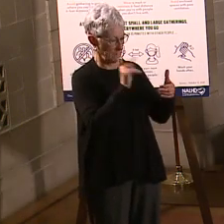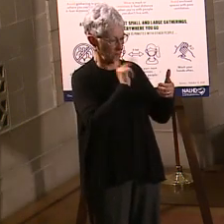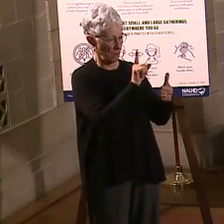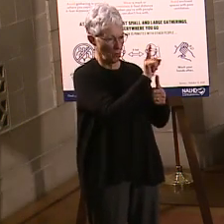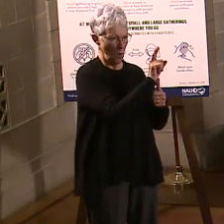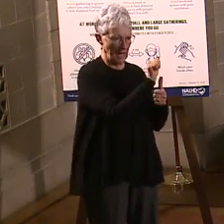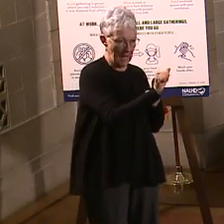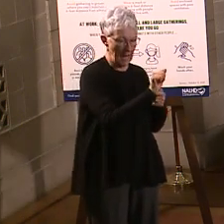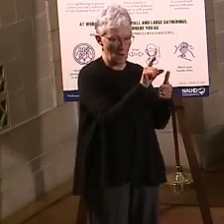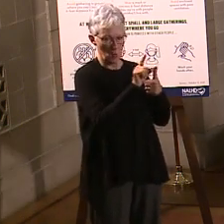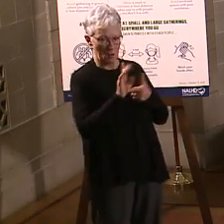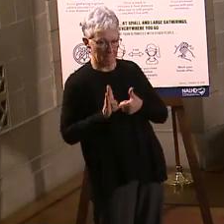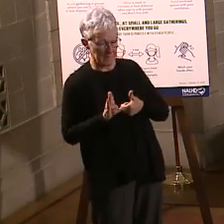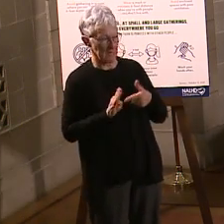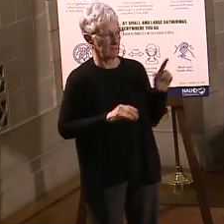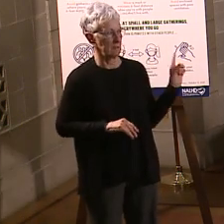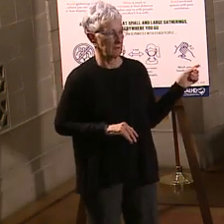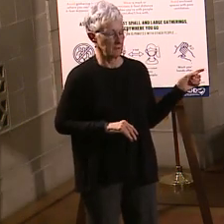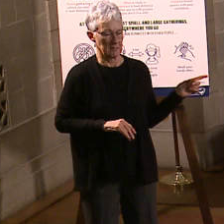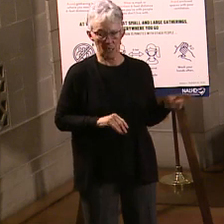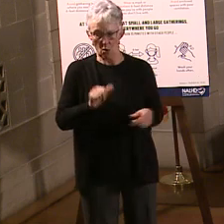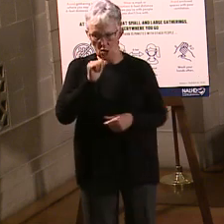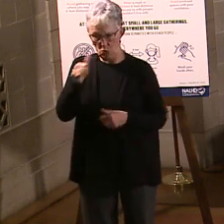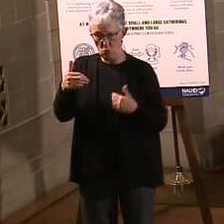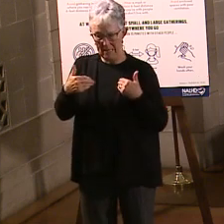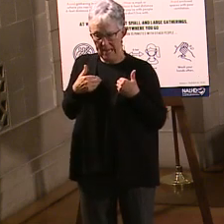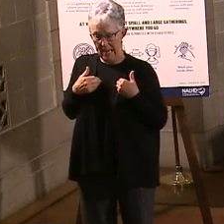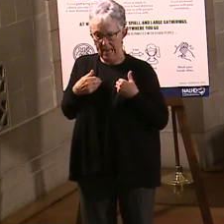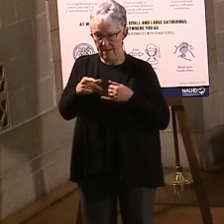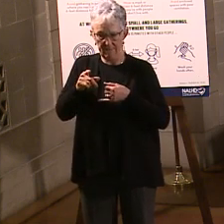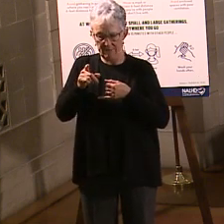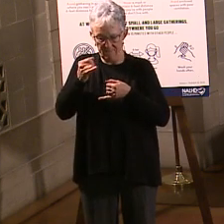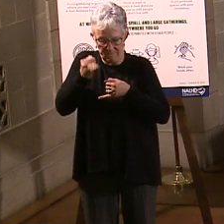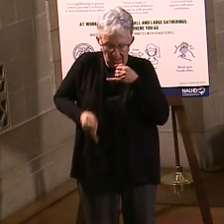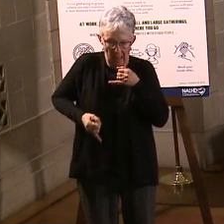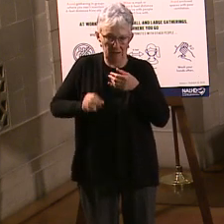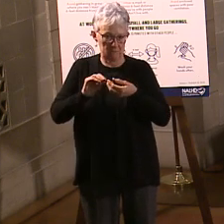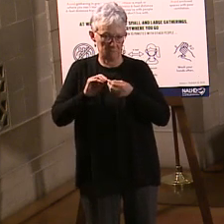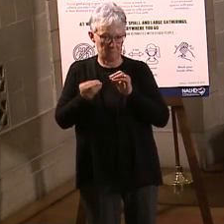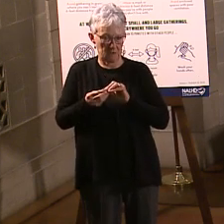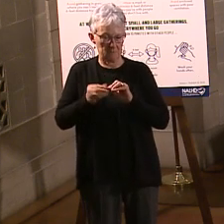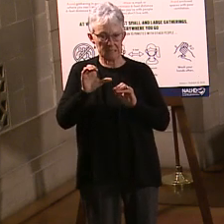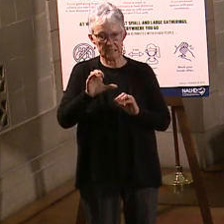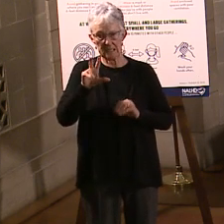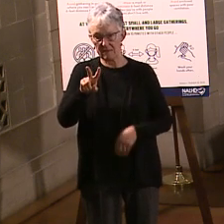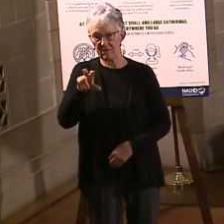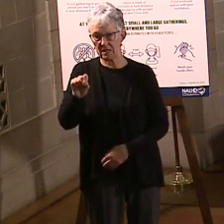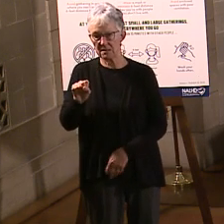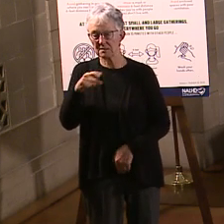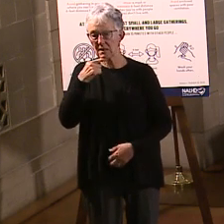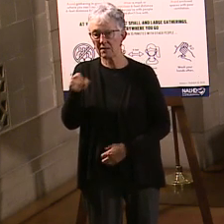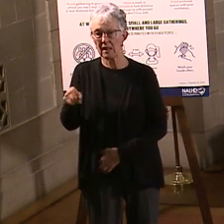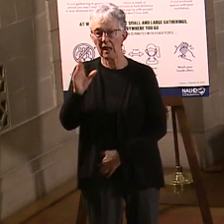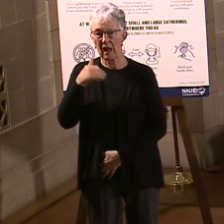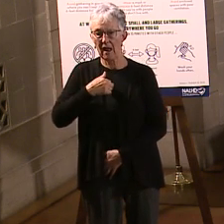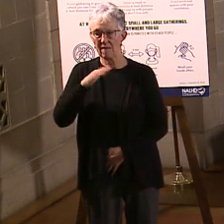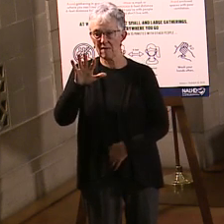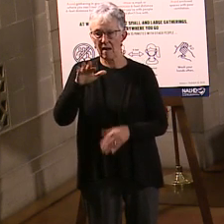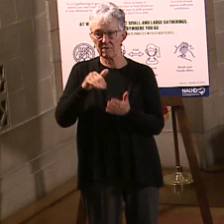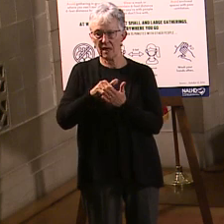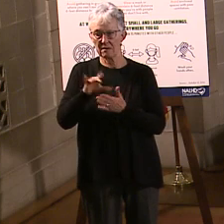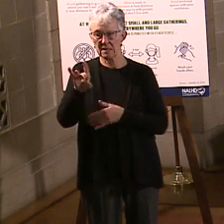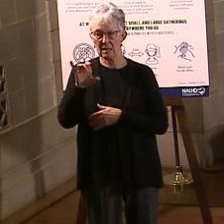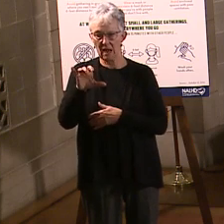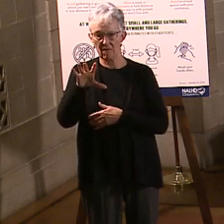We don't have all the final numbers, but we do know CVS over-allocated, they're comfortable returning 5,850